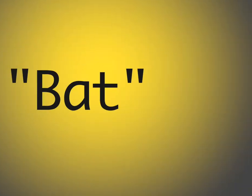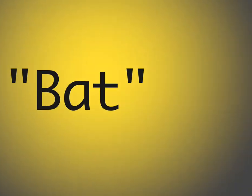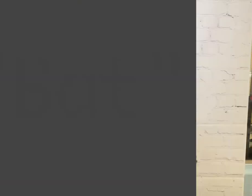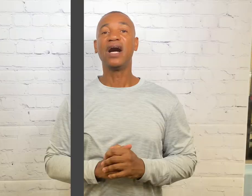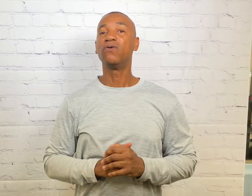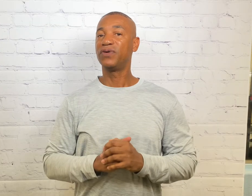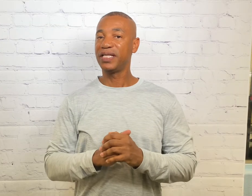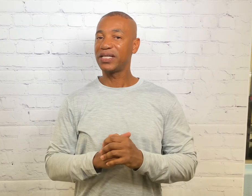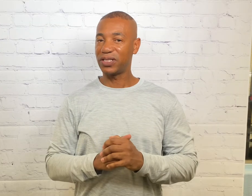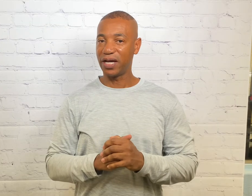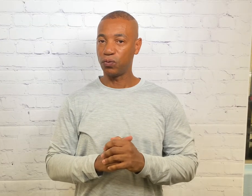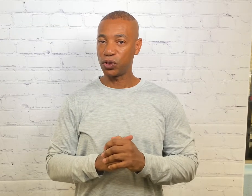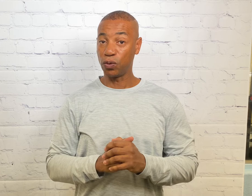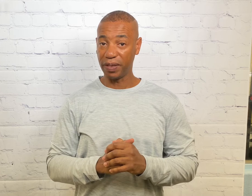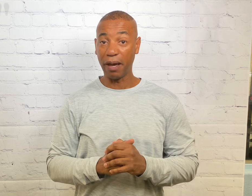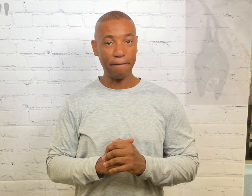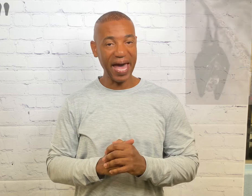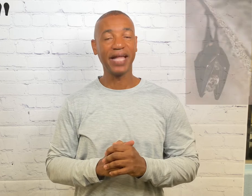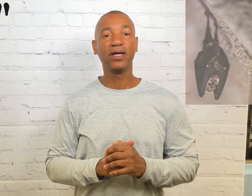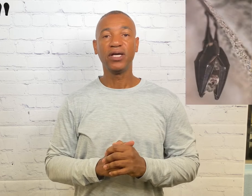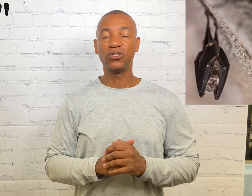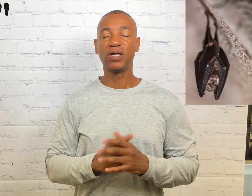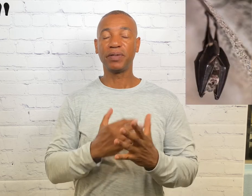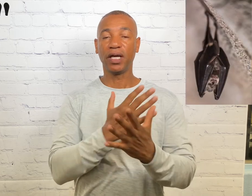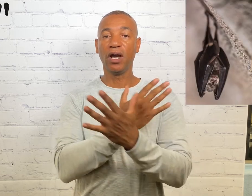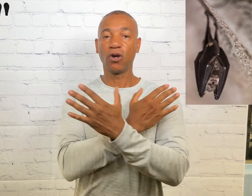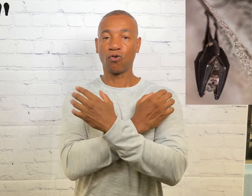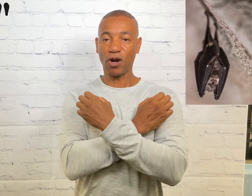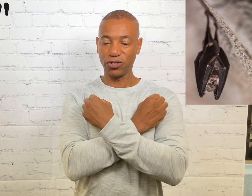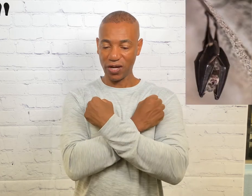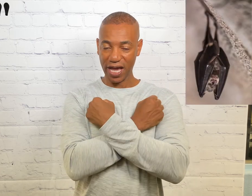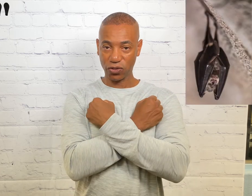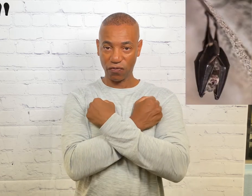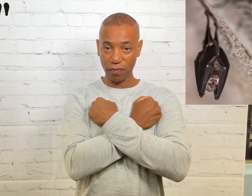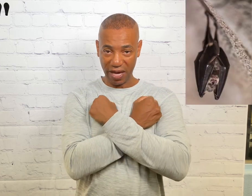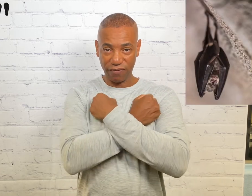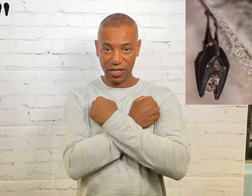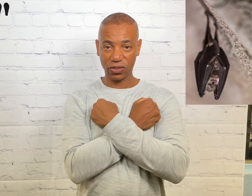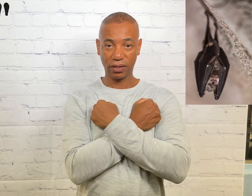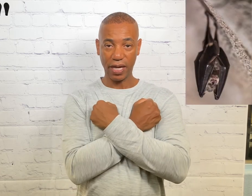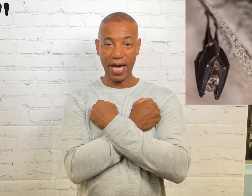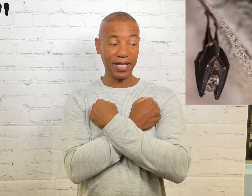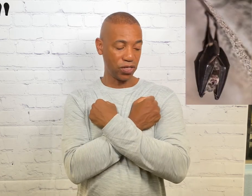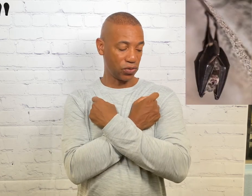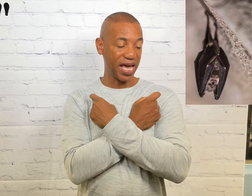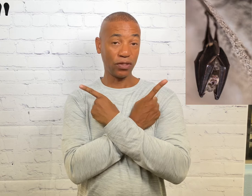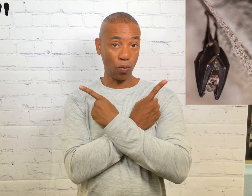Now for the next sign which will be bat you simply cross your hands over make fists and then you take the one